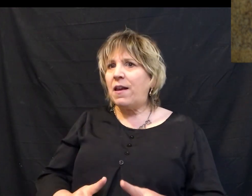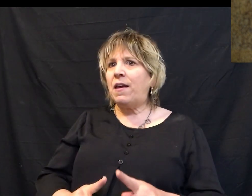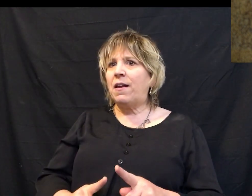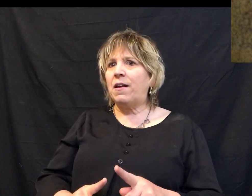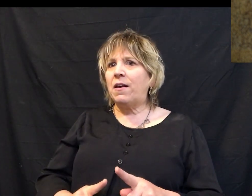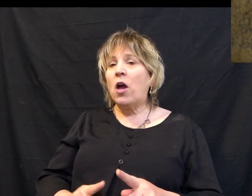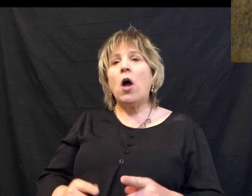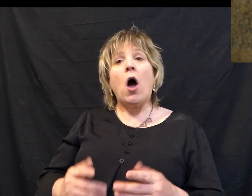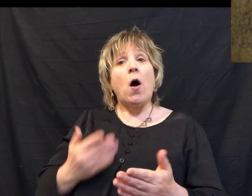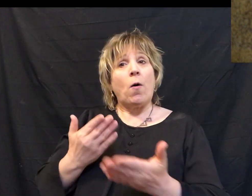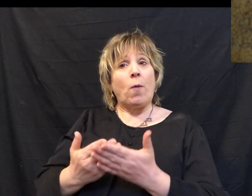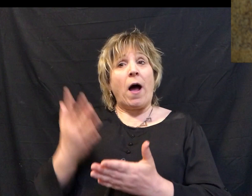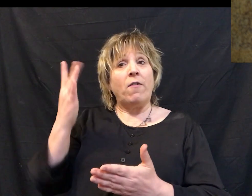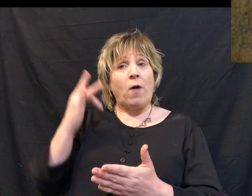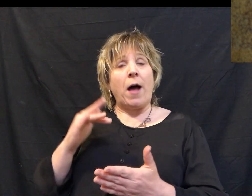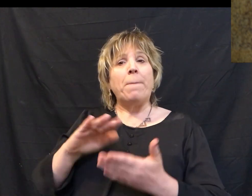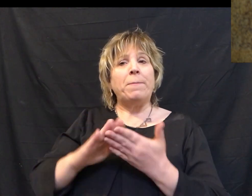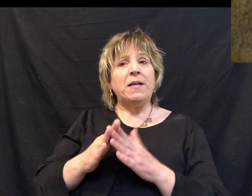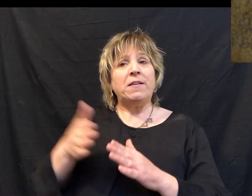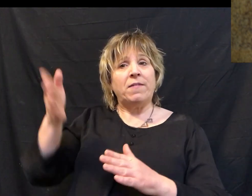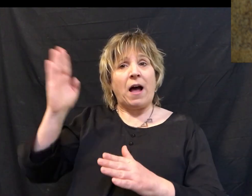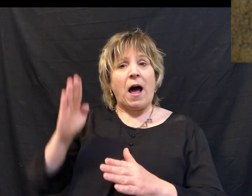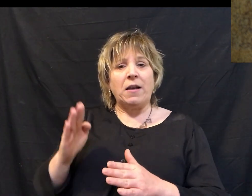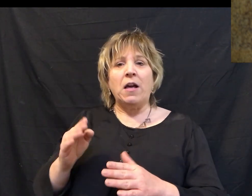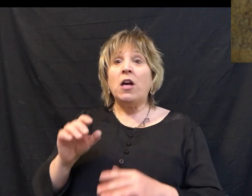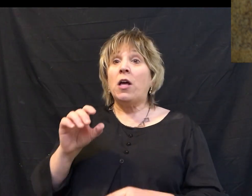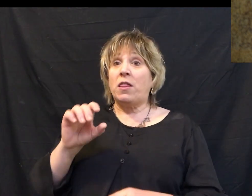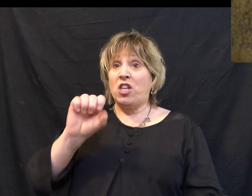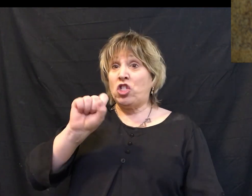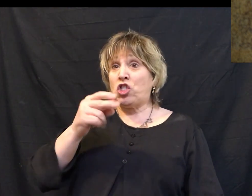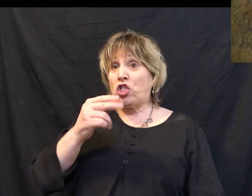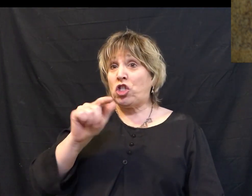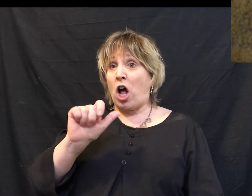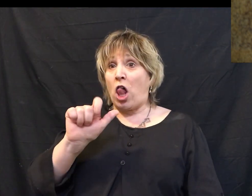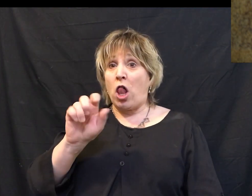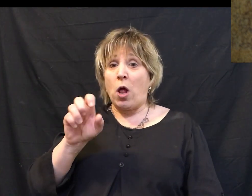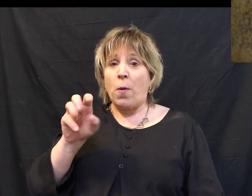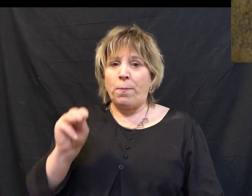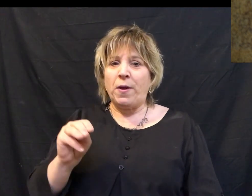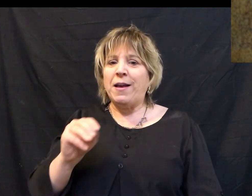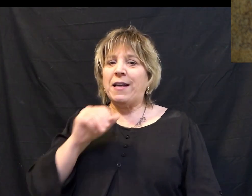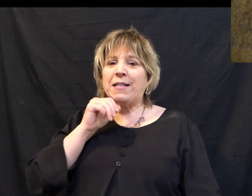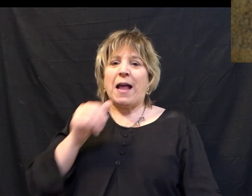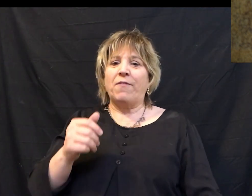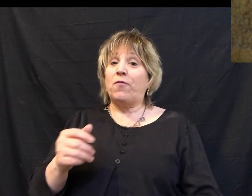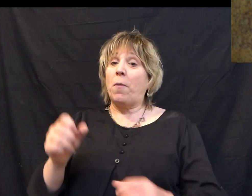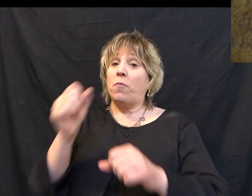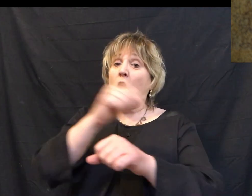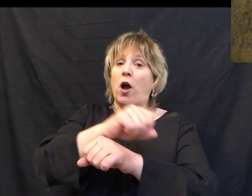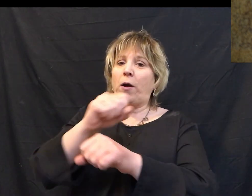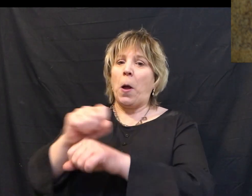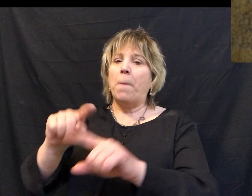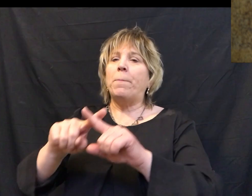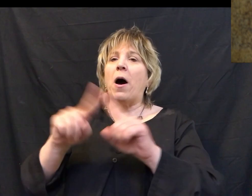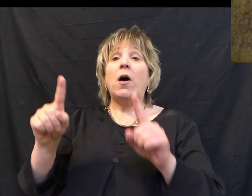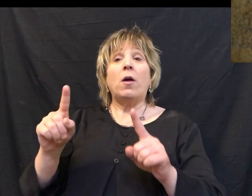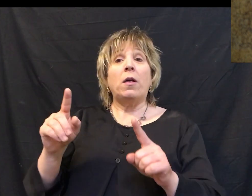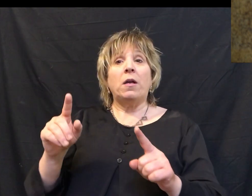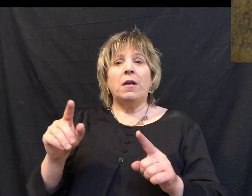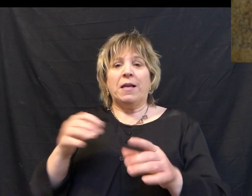of king came to bring the peace of God, to bring the shalom of God, but it was not going to be through conquering. Rather, it